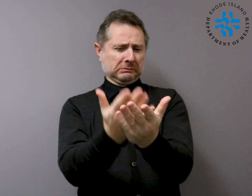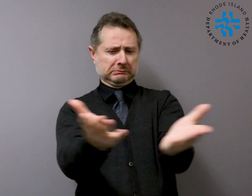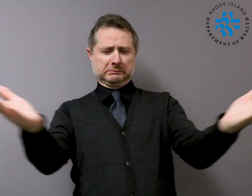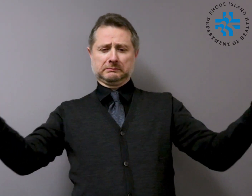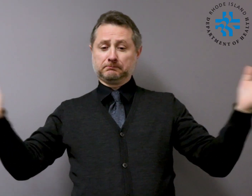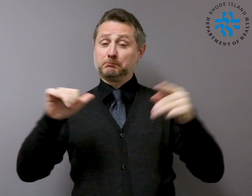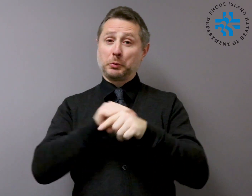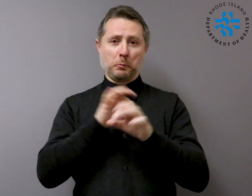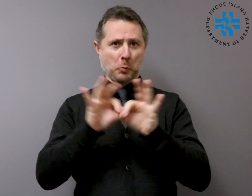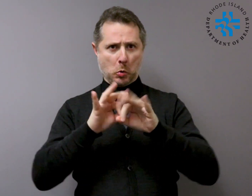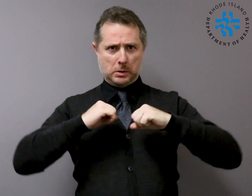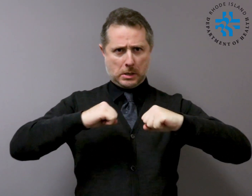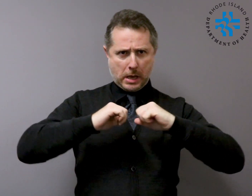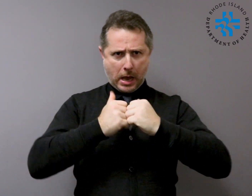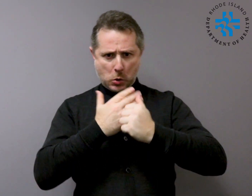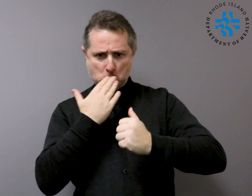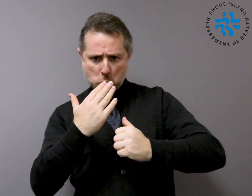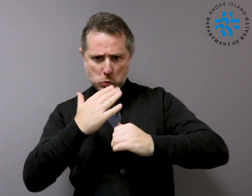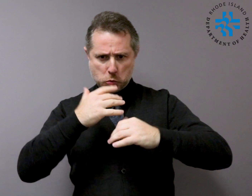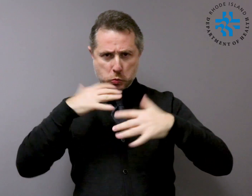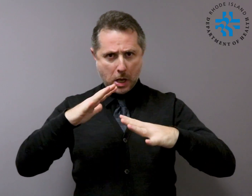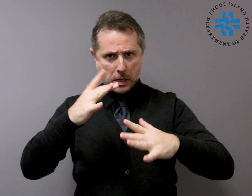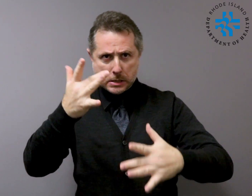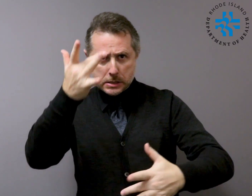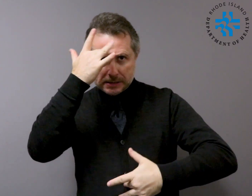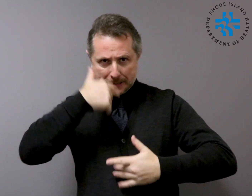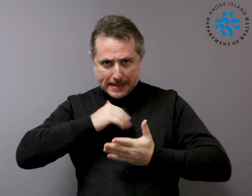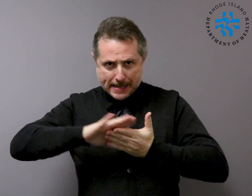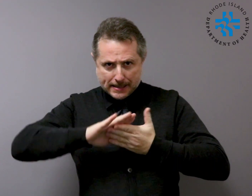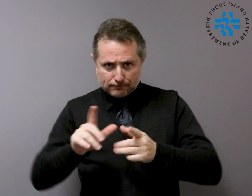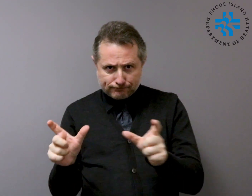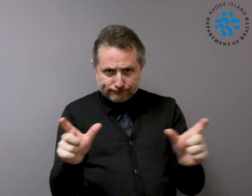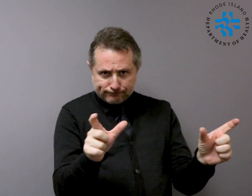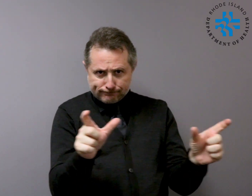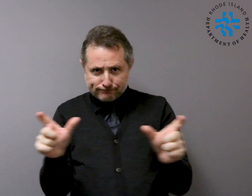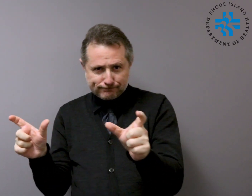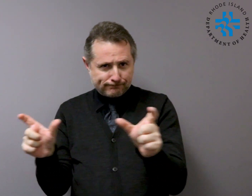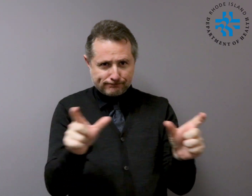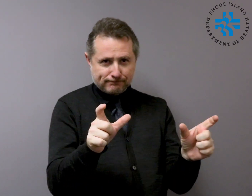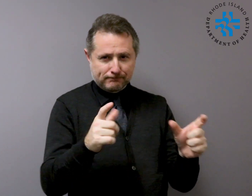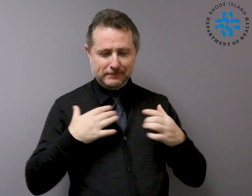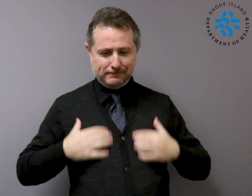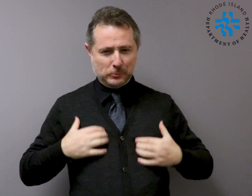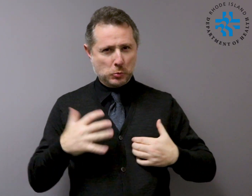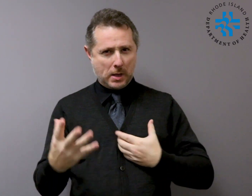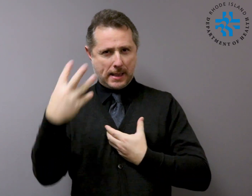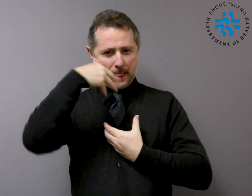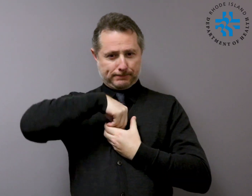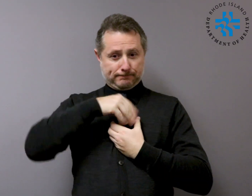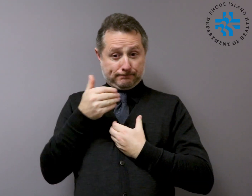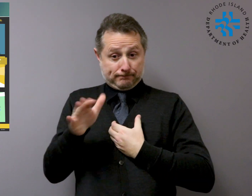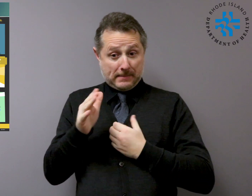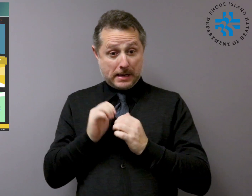It is important that everyone practice good respiratory hygiene. For example, sneeze or cough into your elbow,